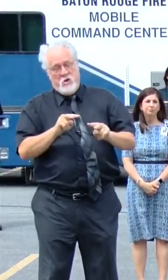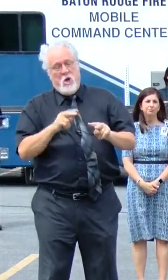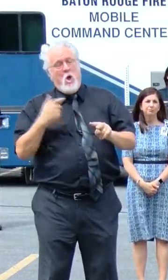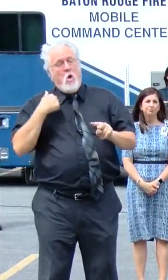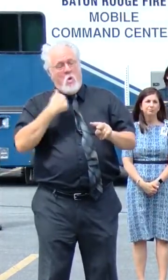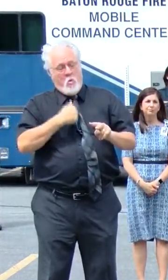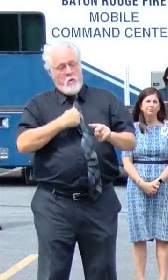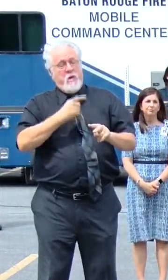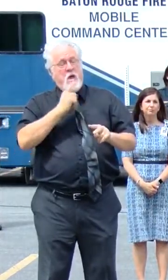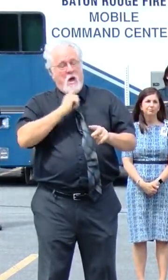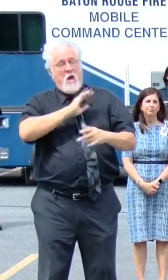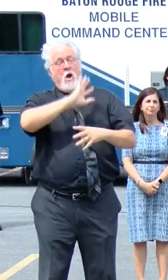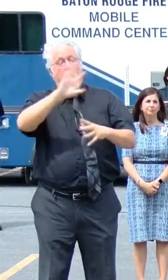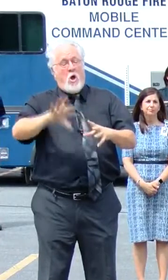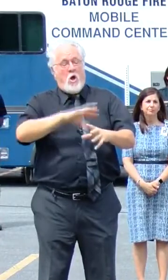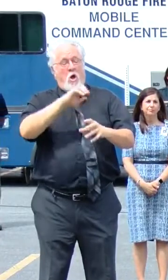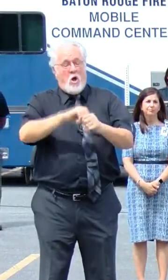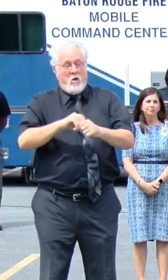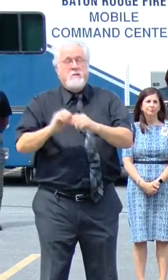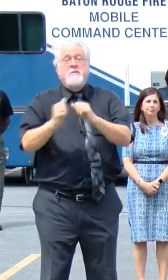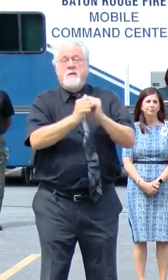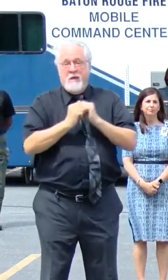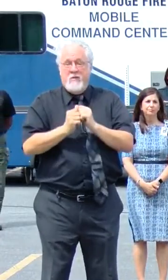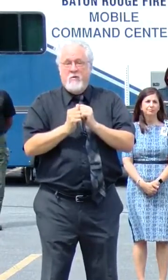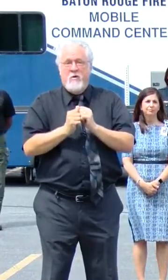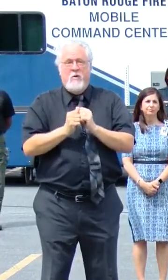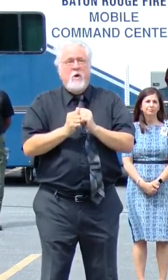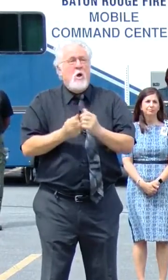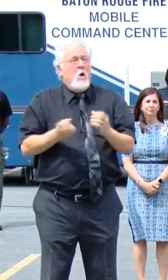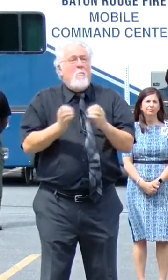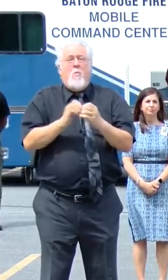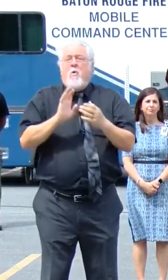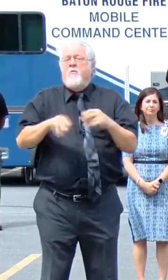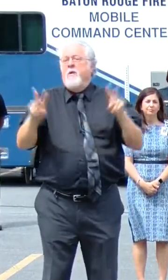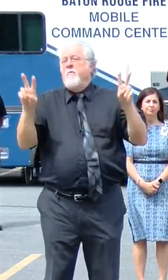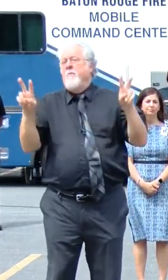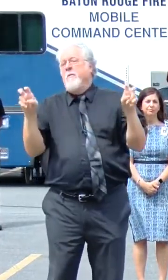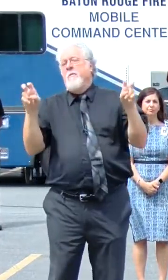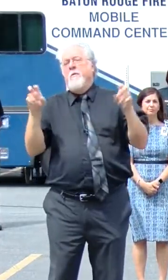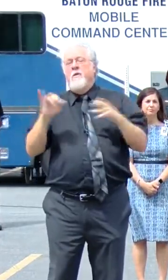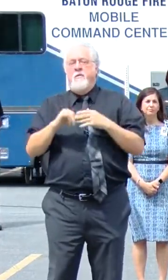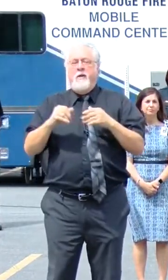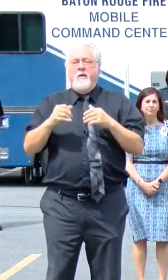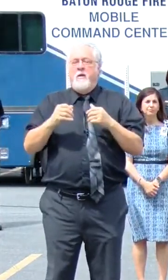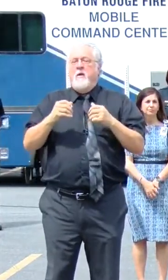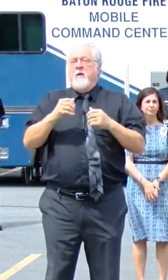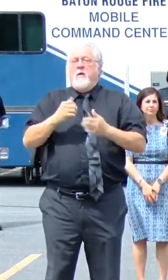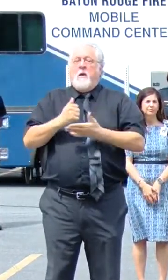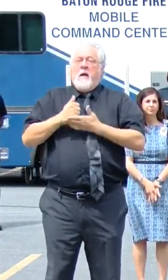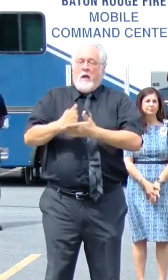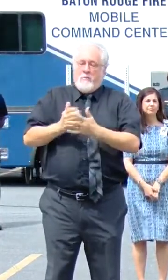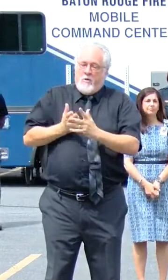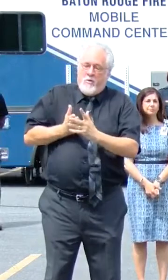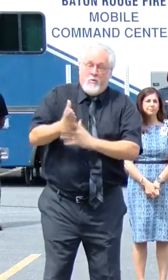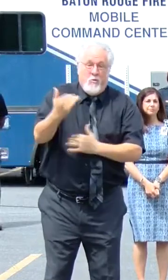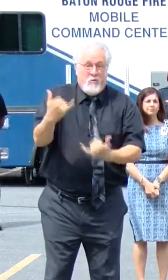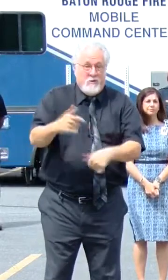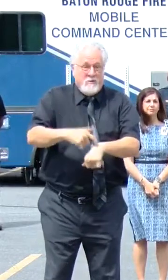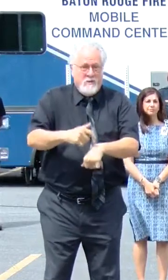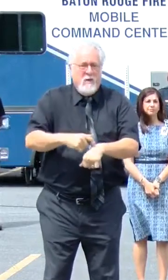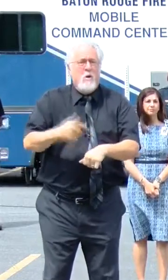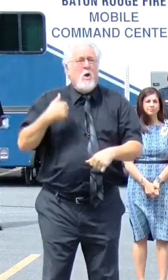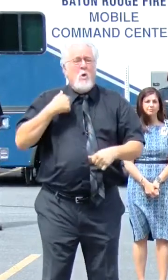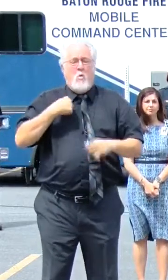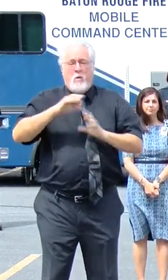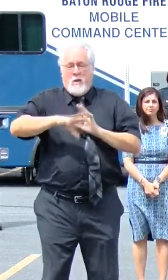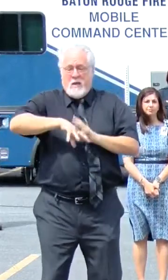we are all in this together as more than a slogan that carries us through this challenging time. When we